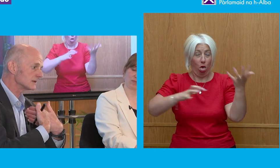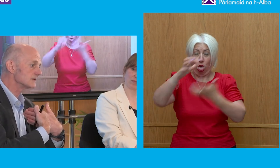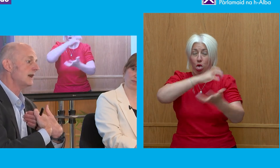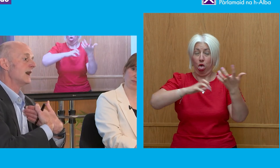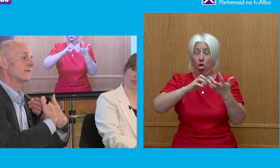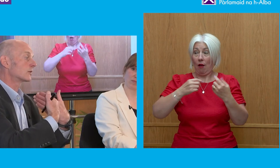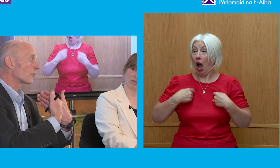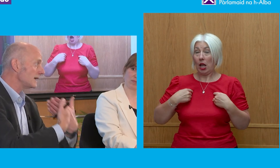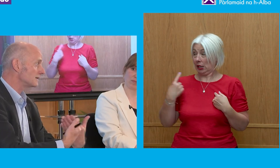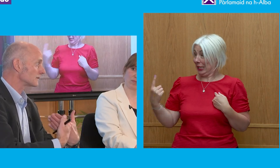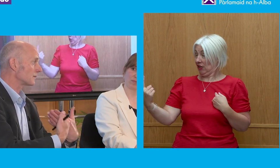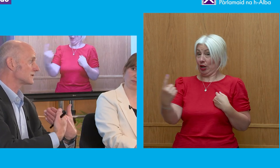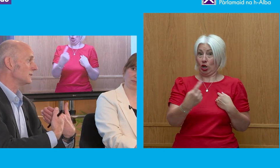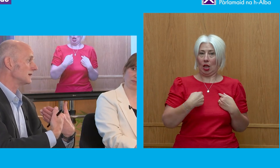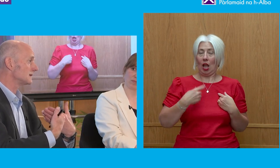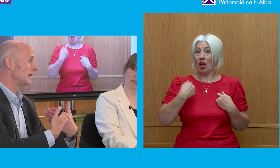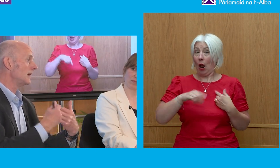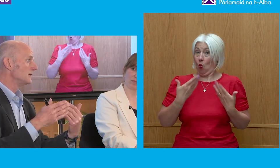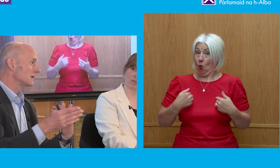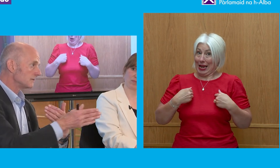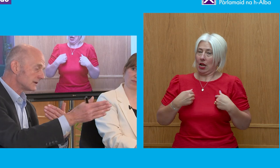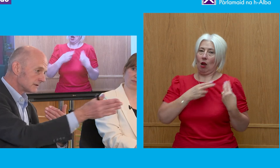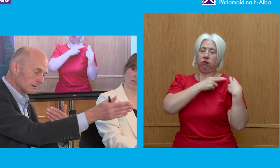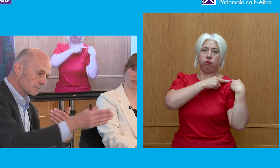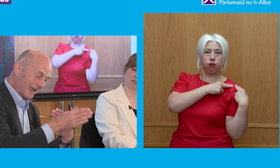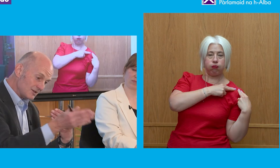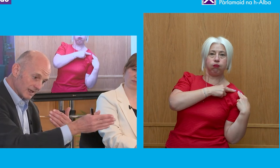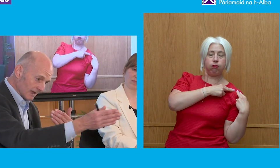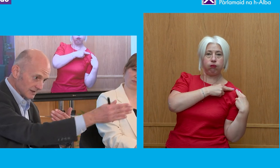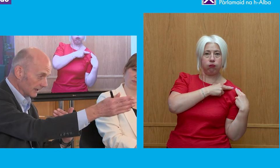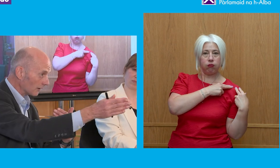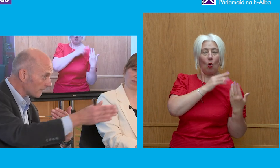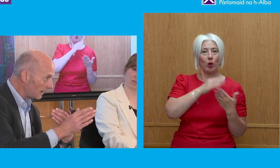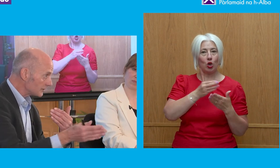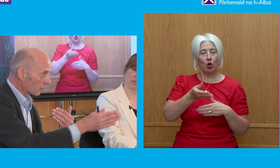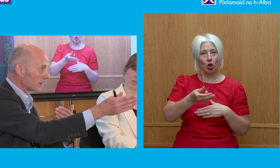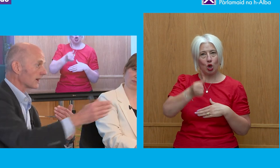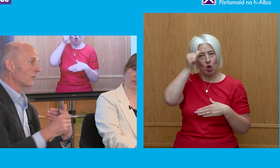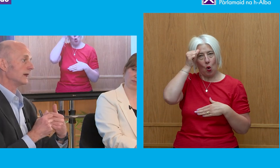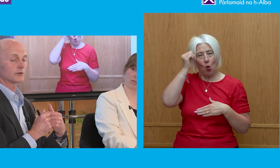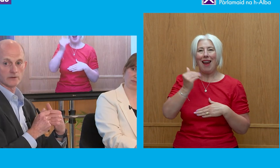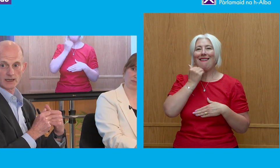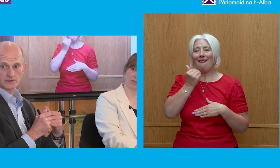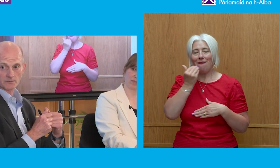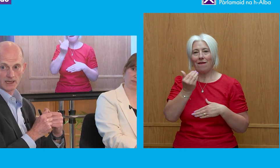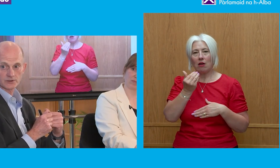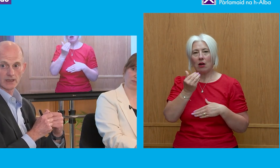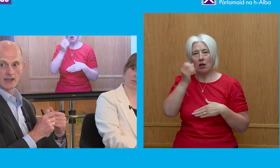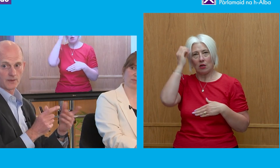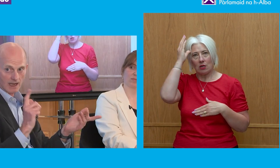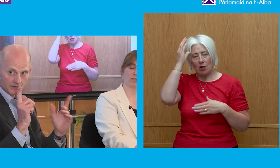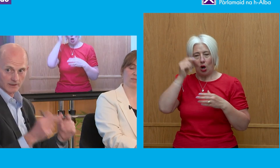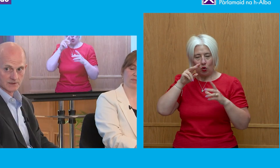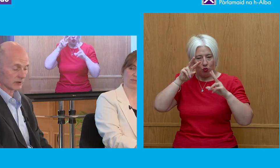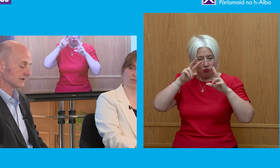citizens have a greater responsibility to be educated enough to work our way through that stromash?